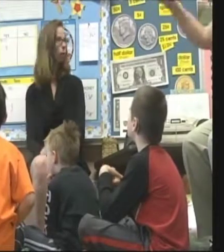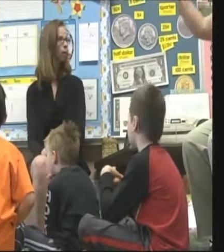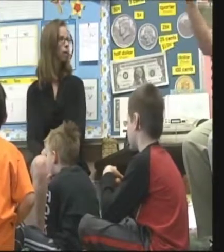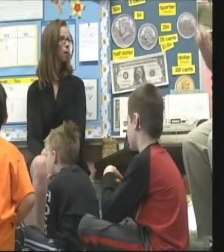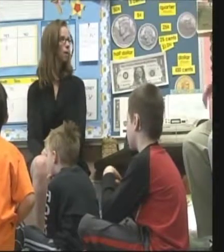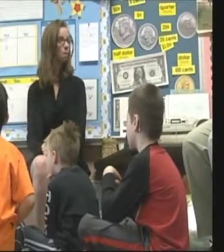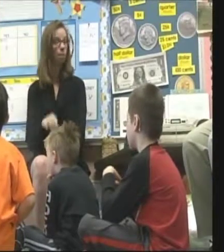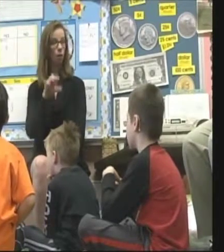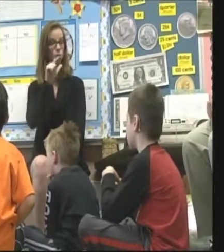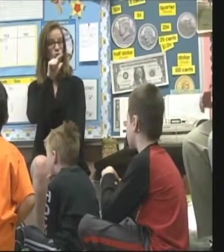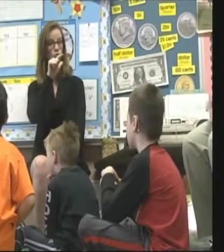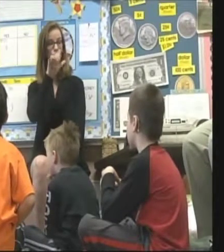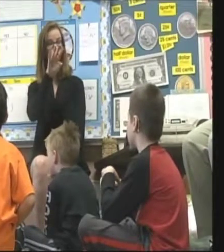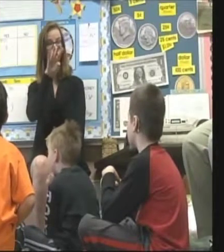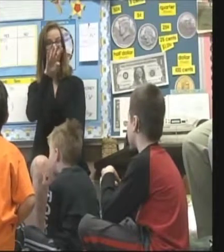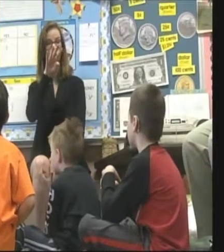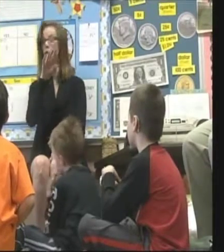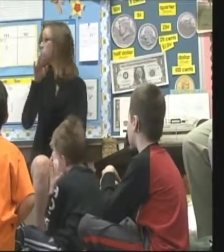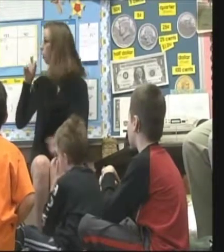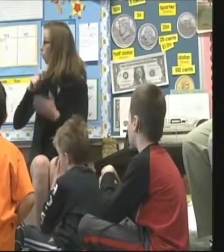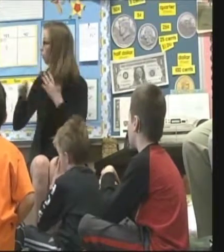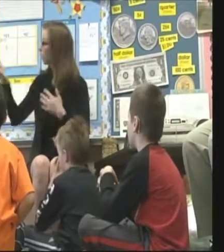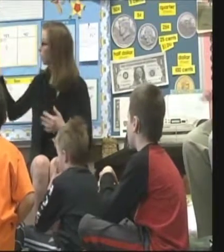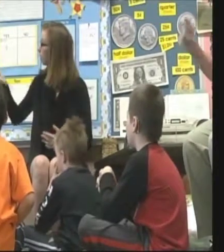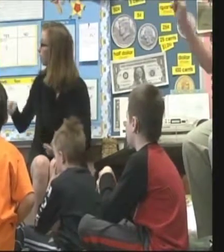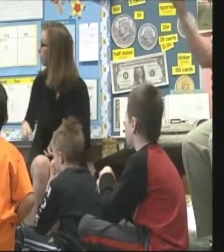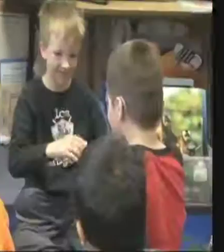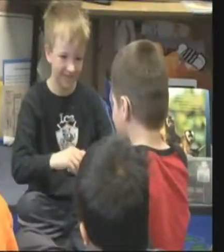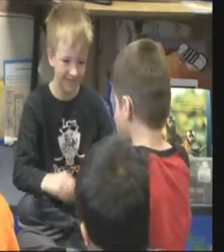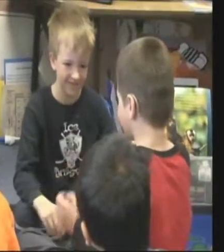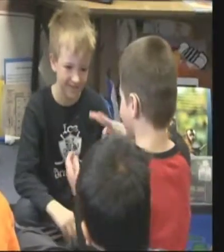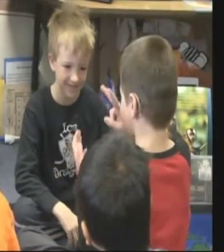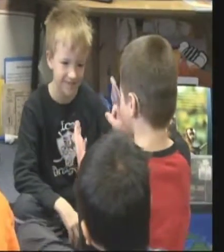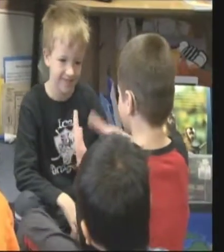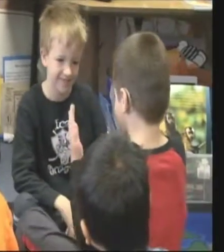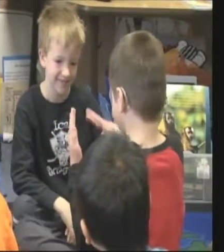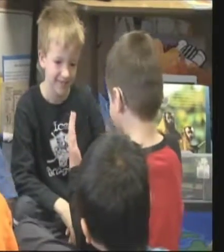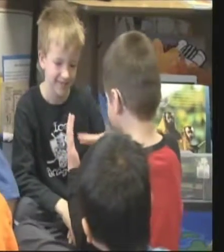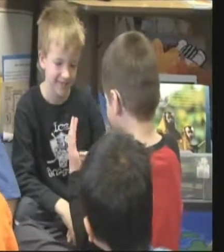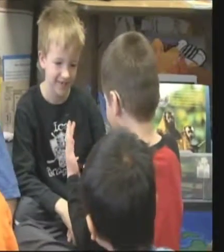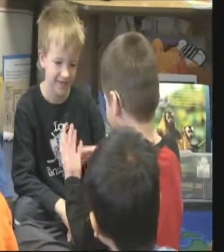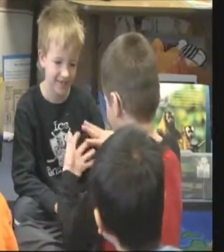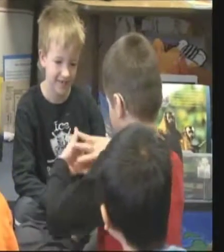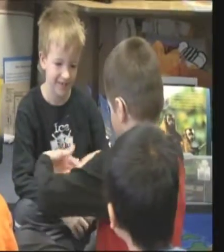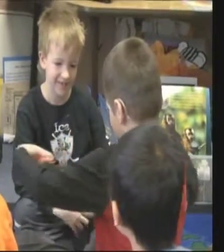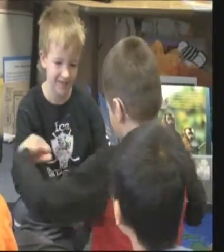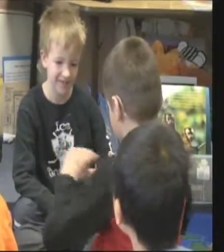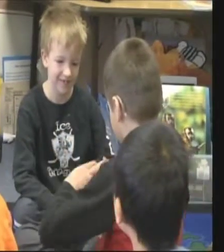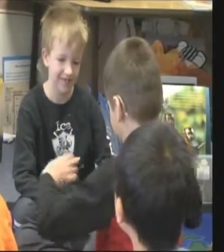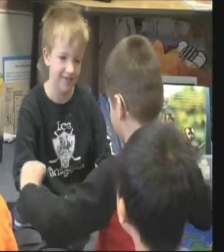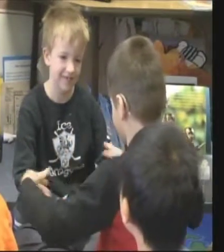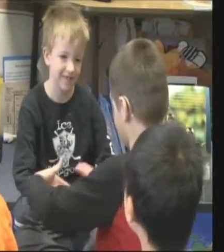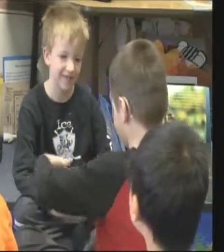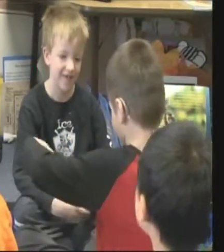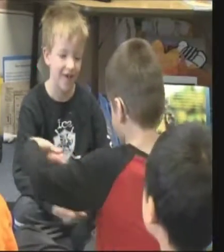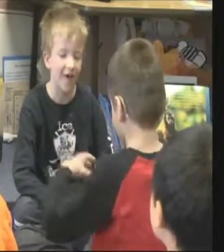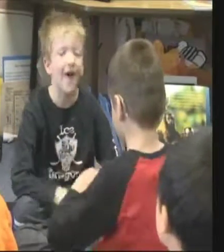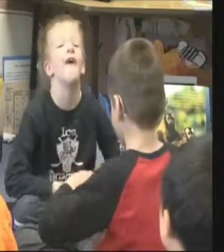young students, not being able to hear well can be very isolating. By grouping students together in the same school, being deaf no longer feels so